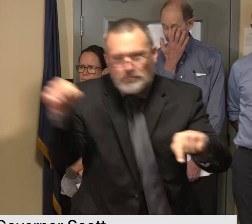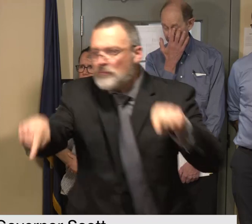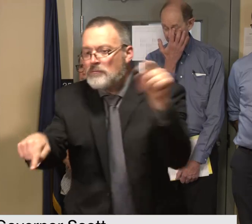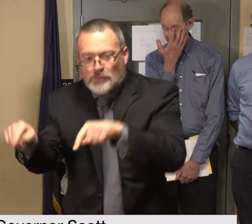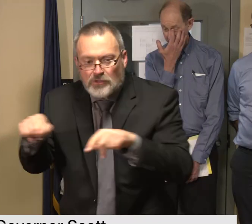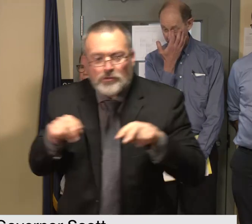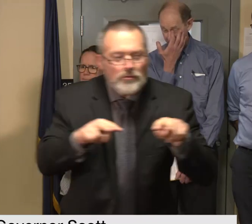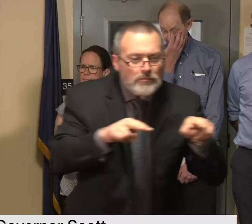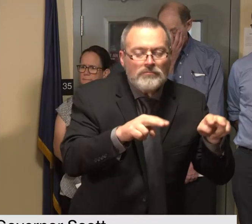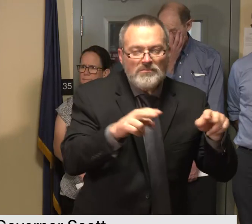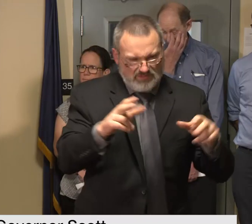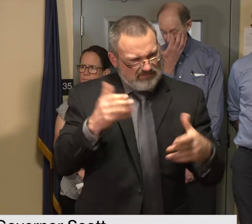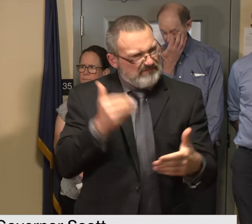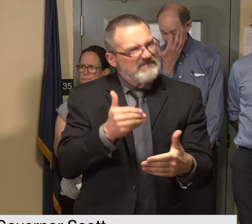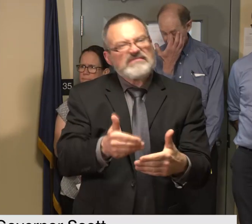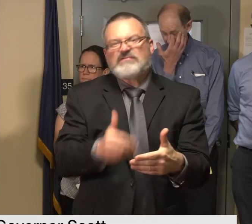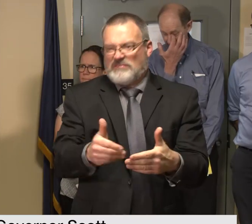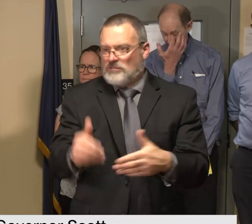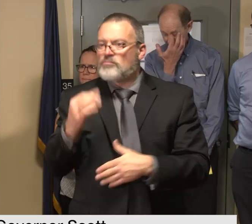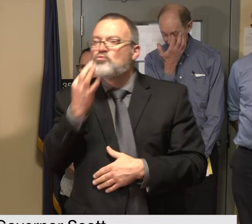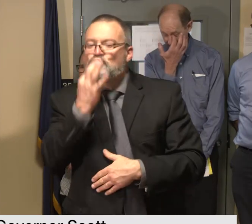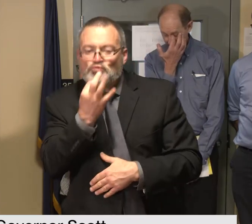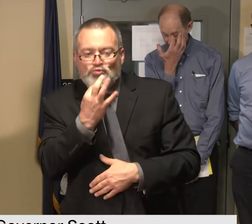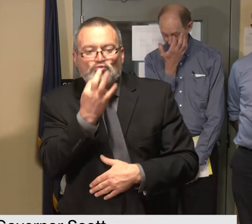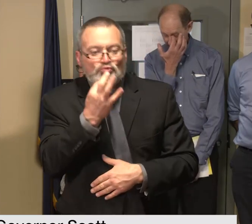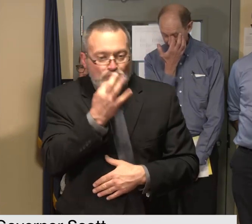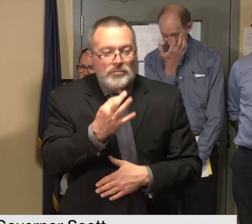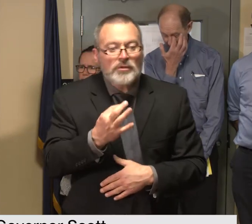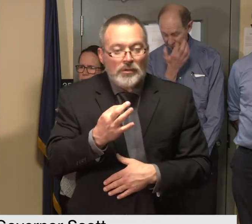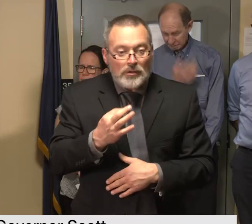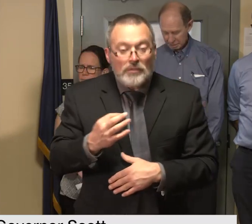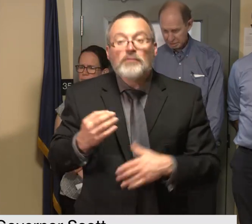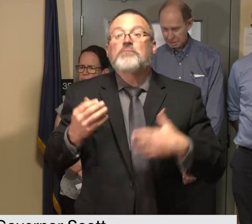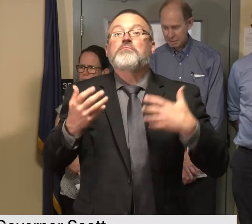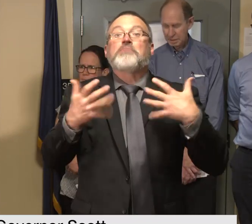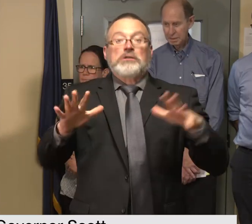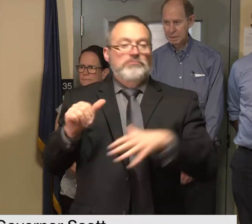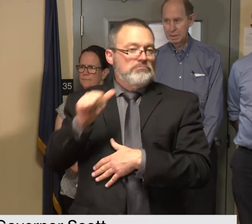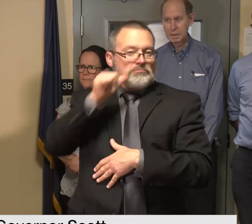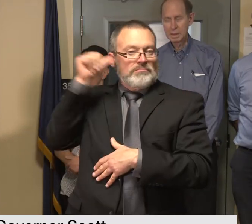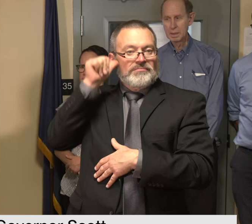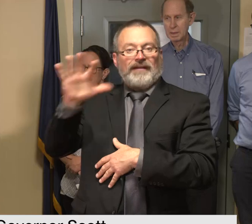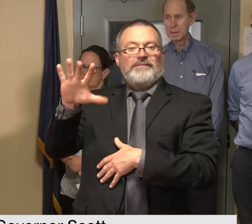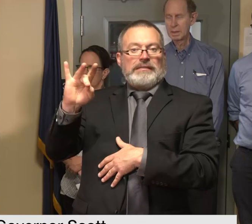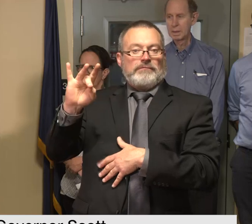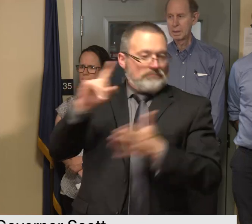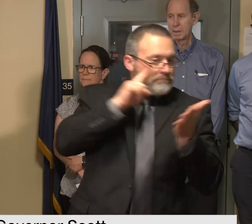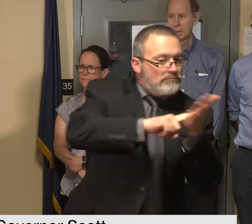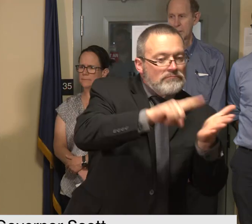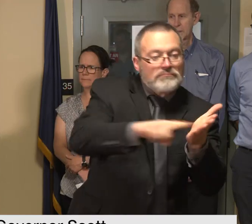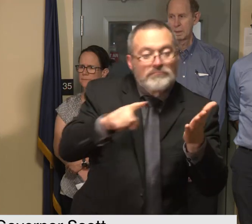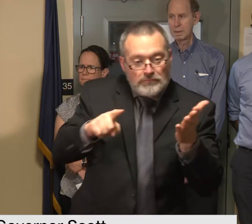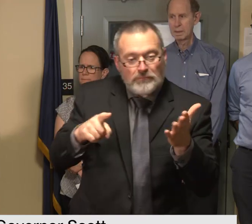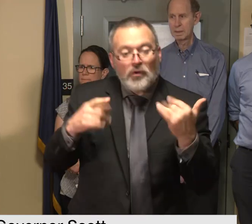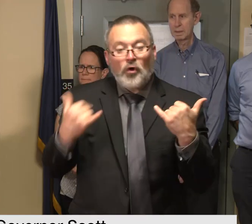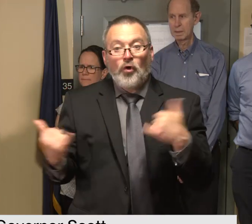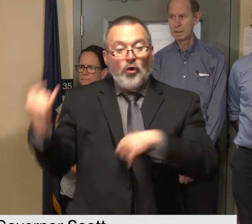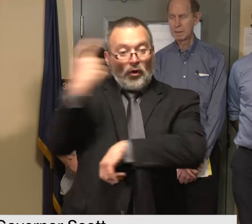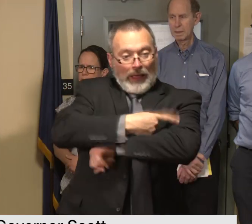yesterday 58 inspections were completed they will be out again today in the hardest hit communities